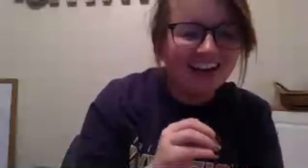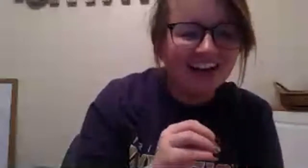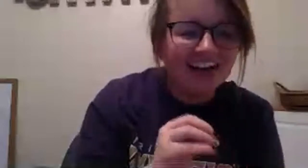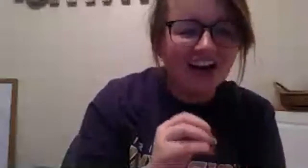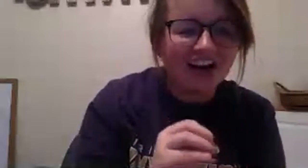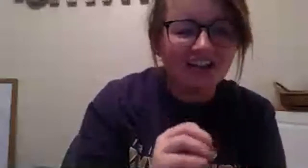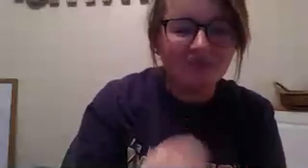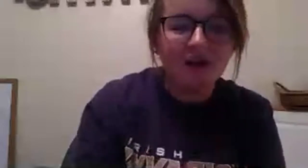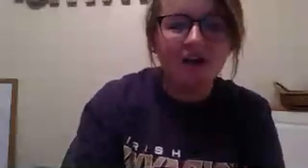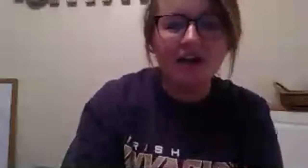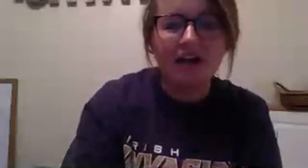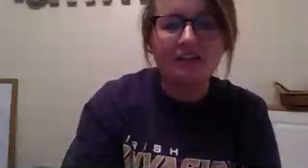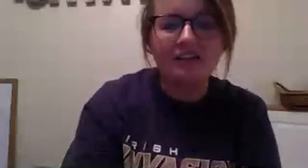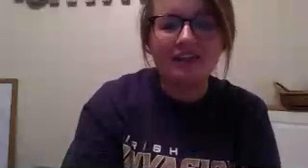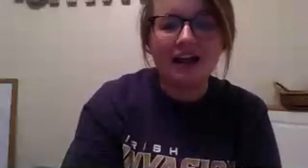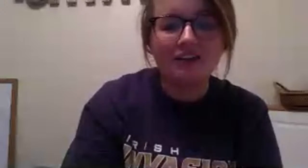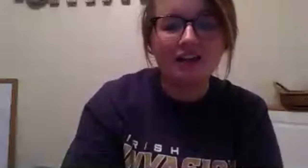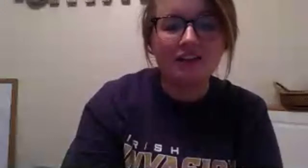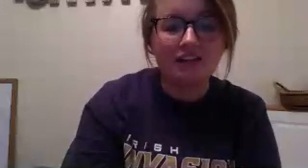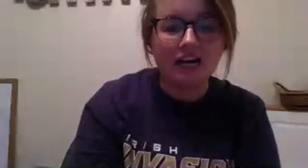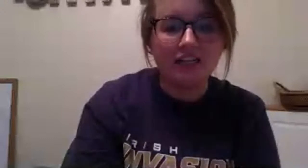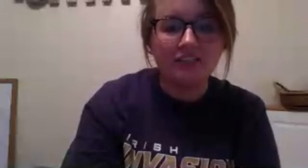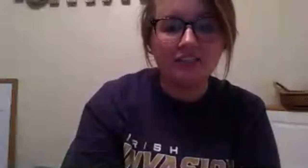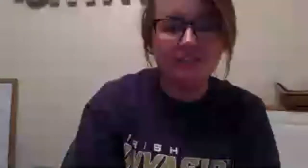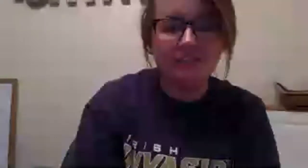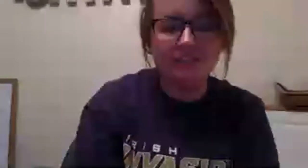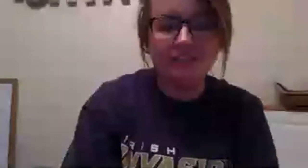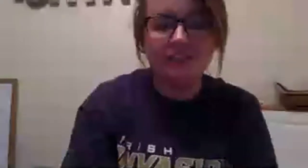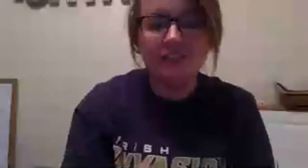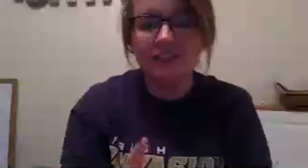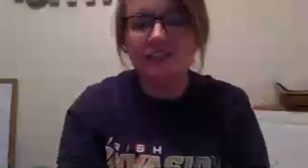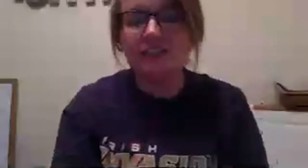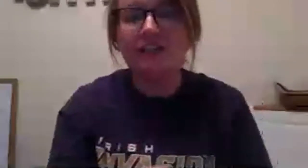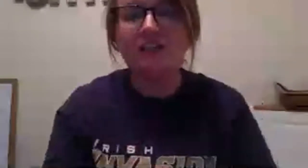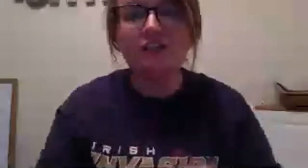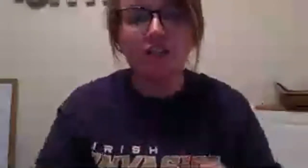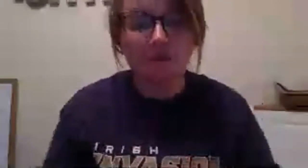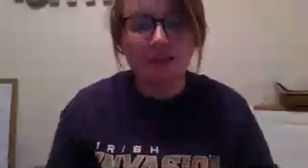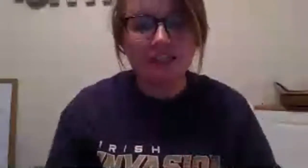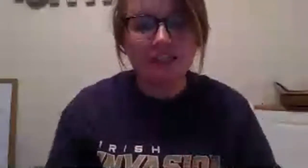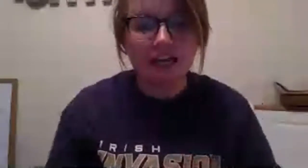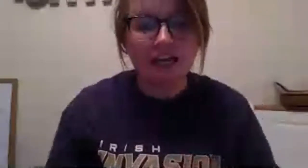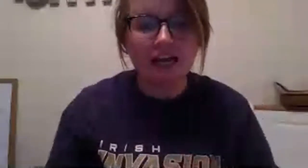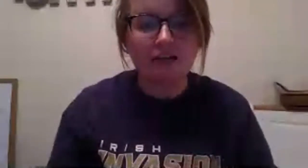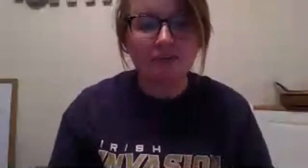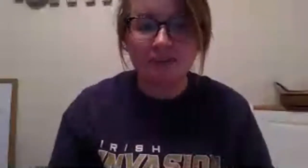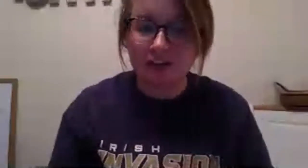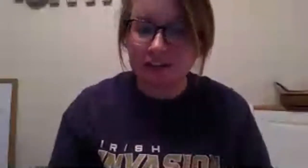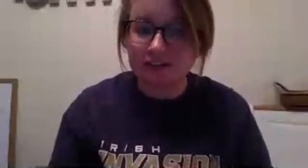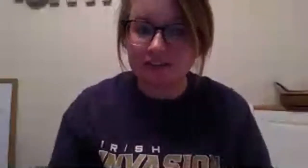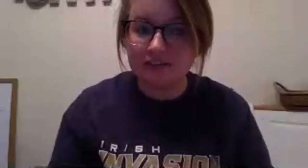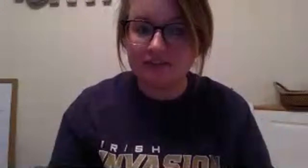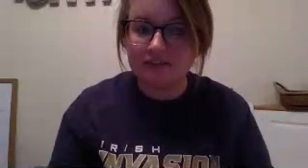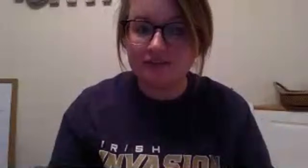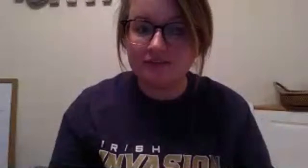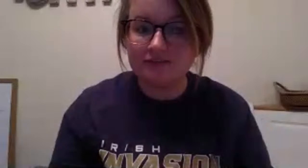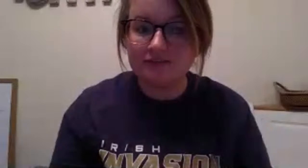awesome all right guys that is all i've got tune in with us tonight it'll be fun oh oh